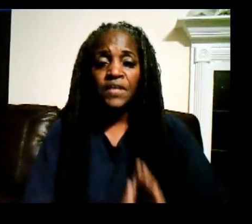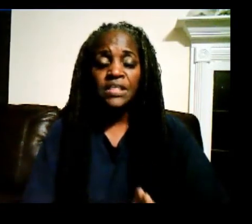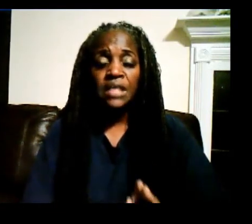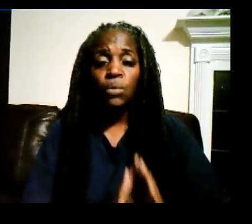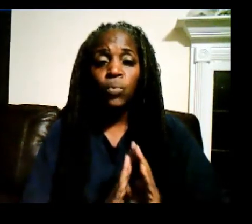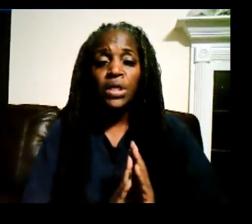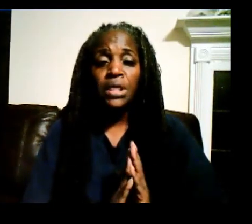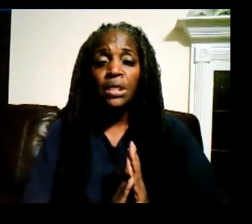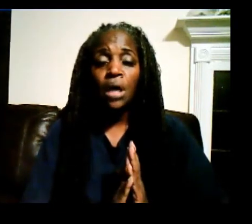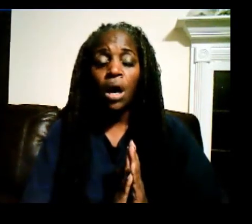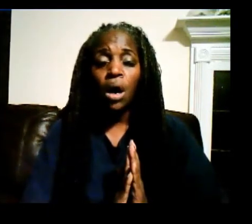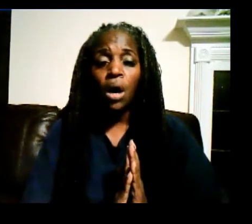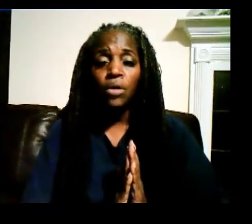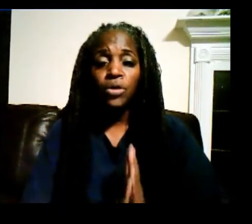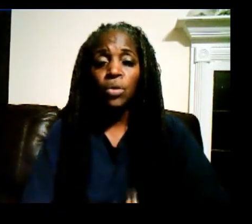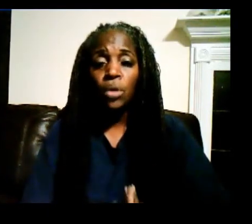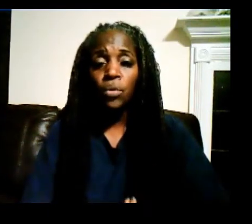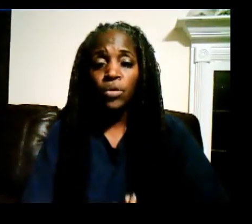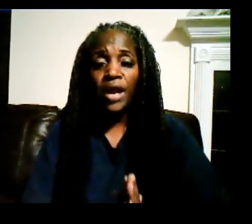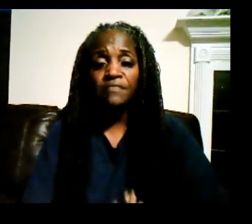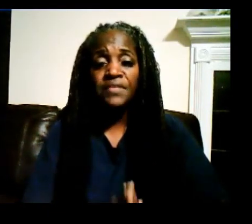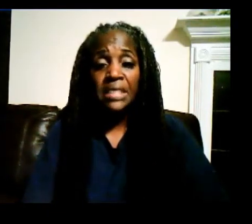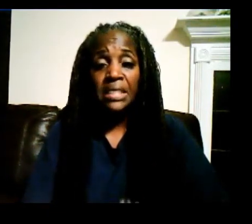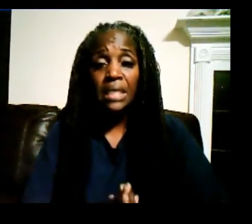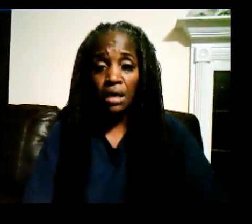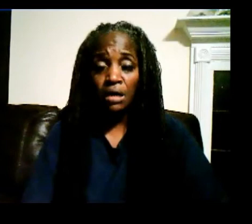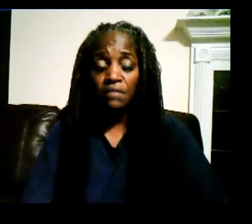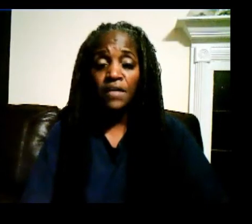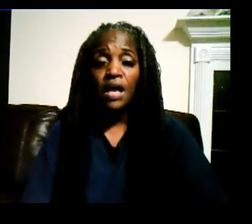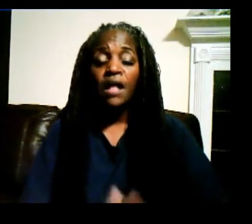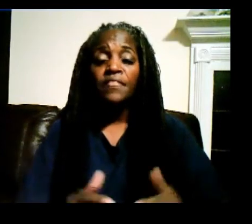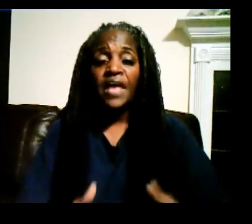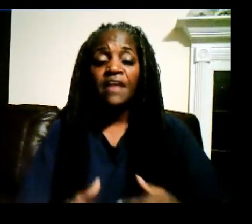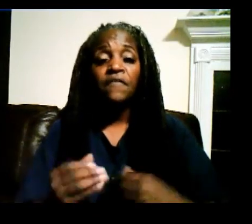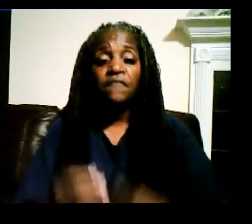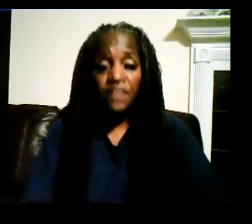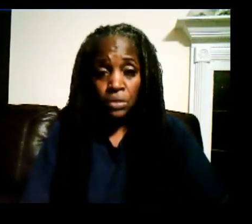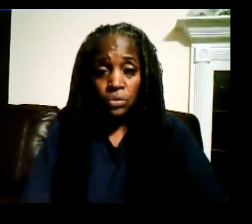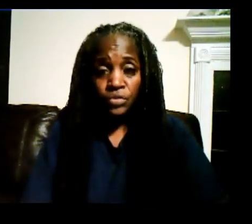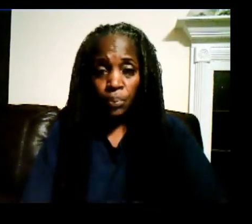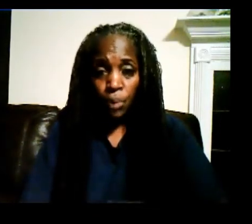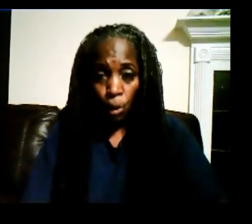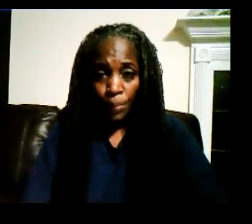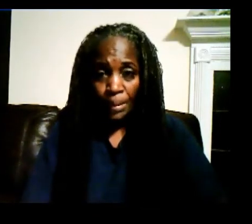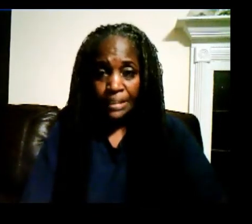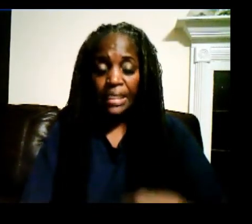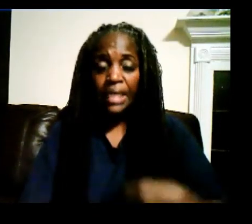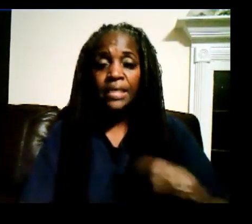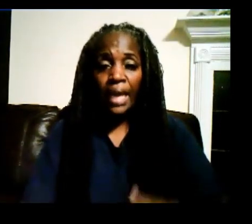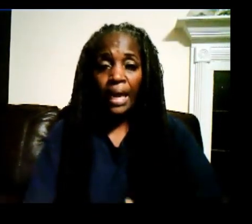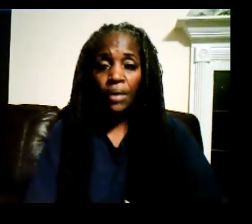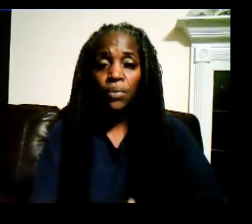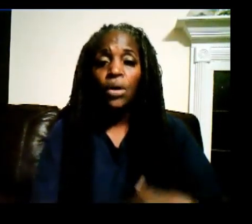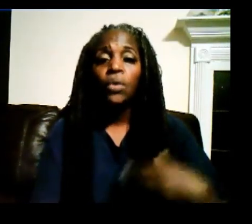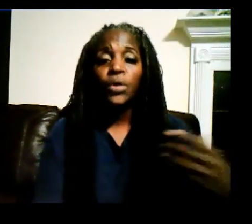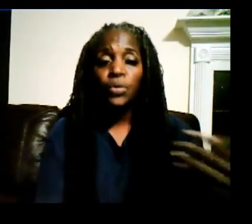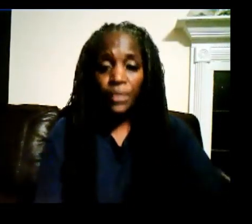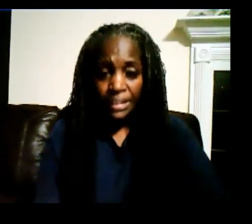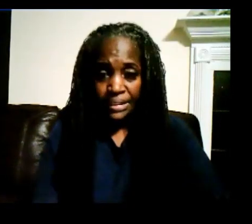things that we no longer have need of, that have fulfilled their purpose. And now we're releasing